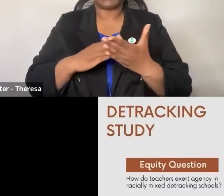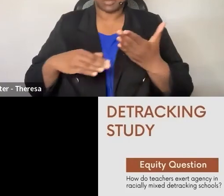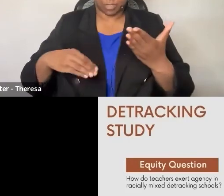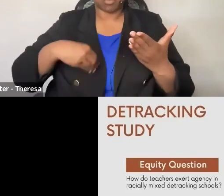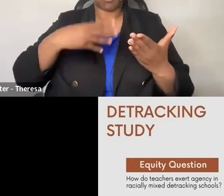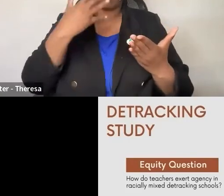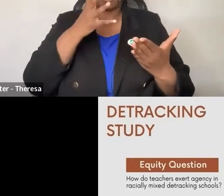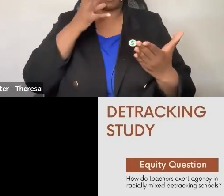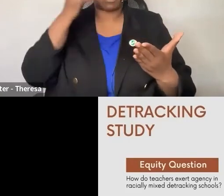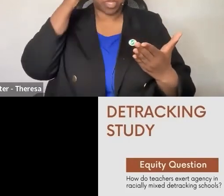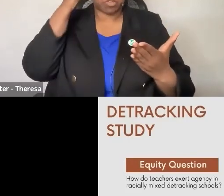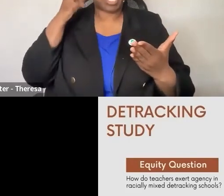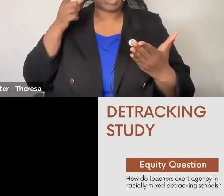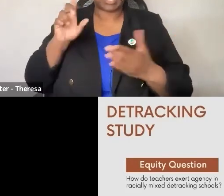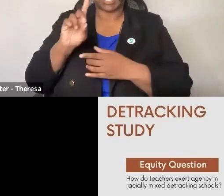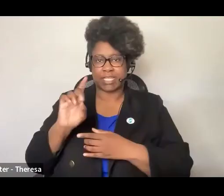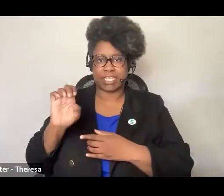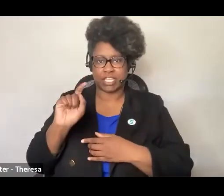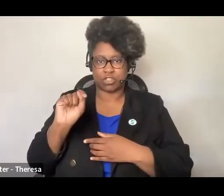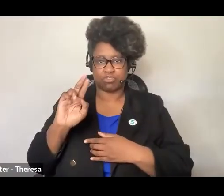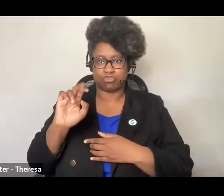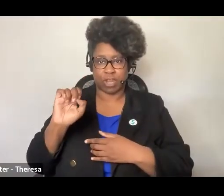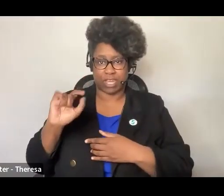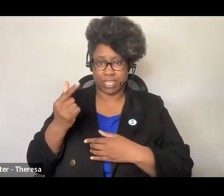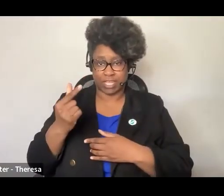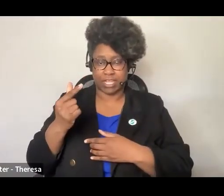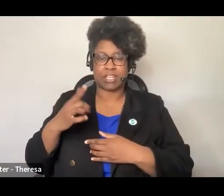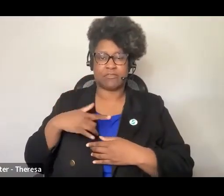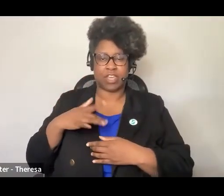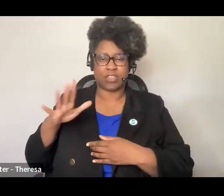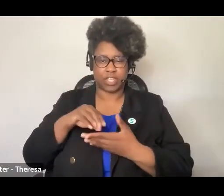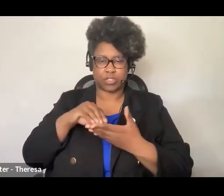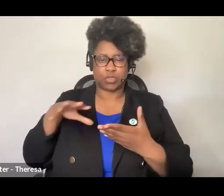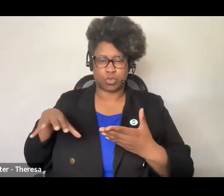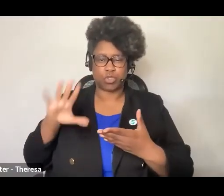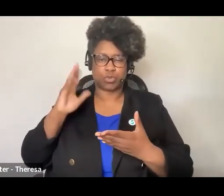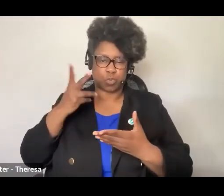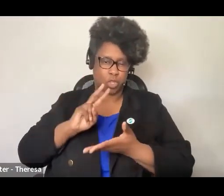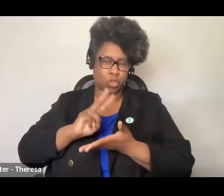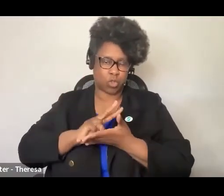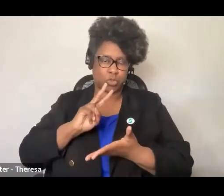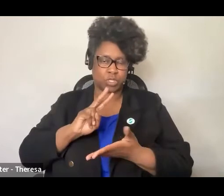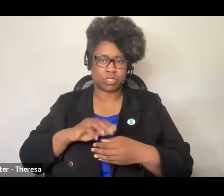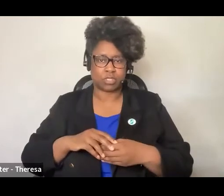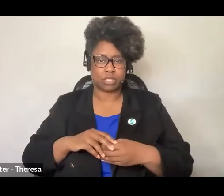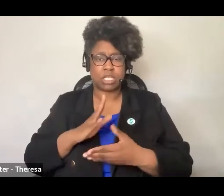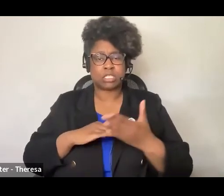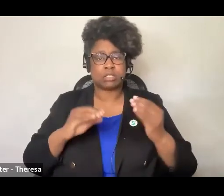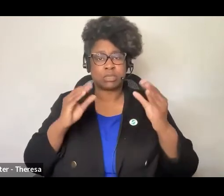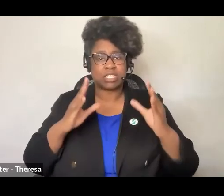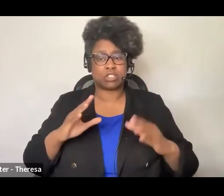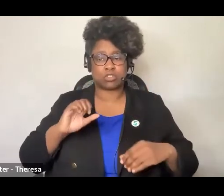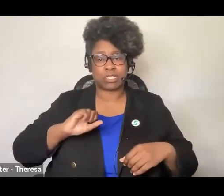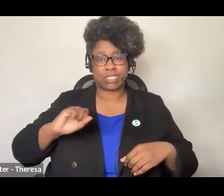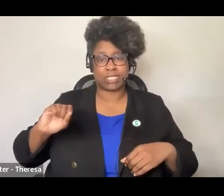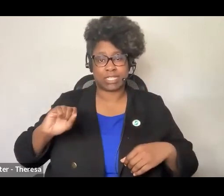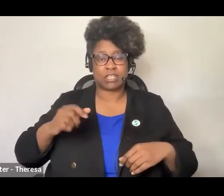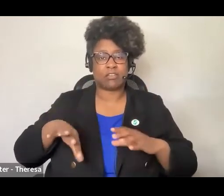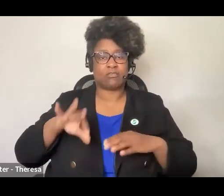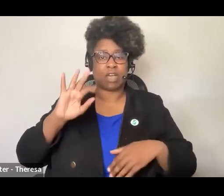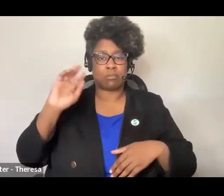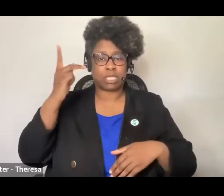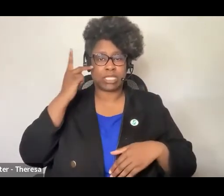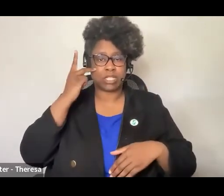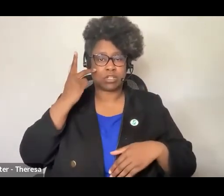also opposed detracking, as they felt their students stood to lose. In some instances, resistant teachers and parents found political allies on school